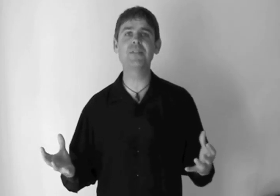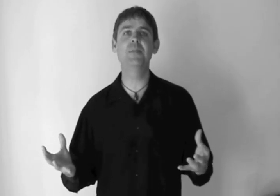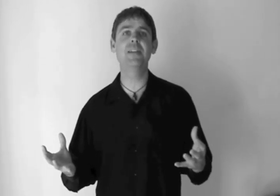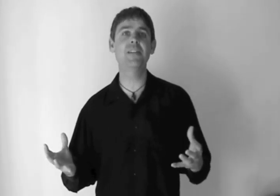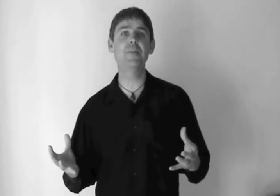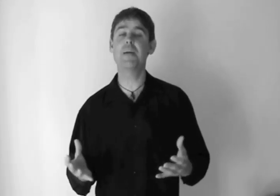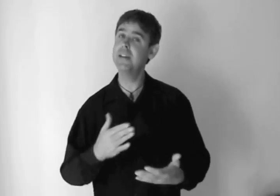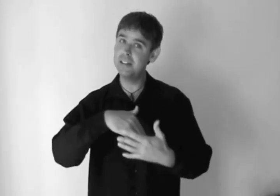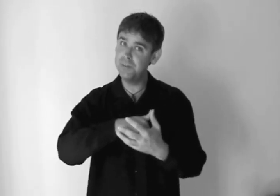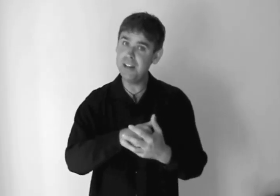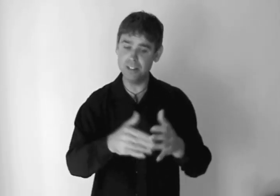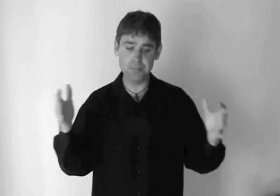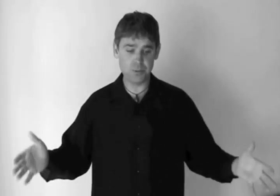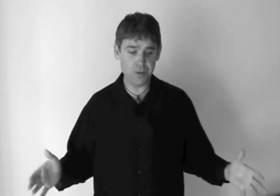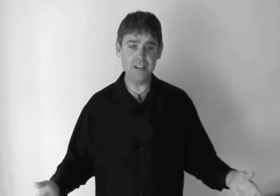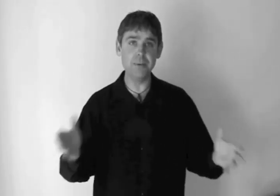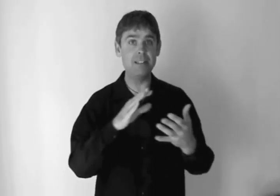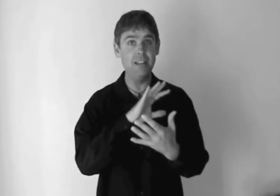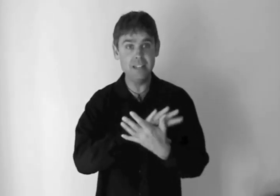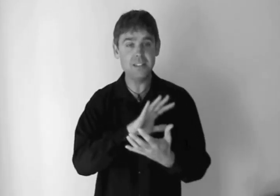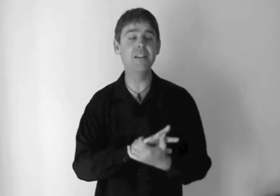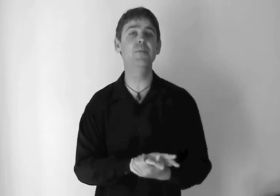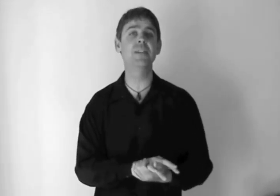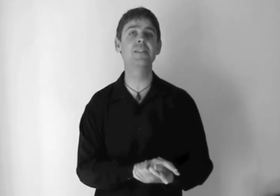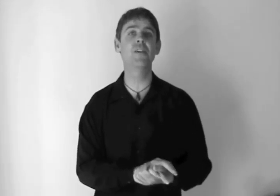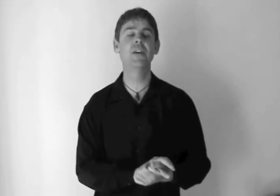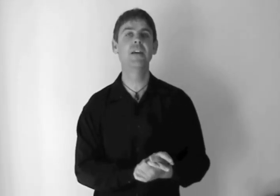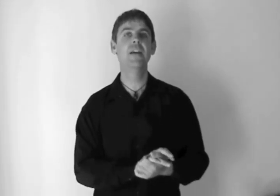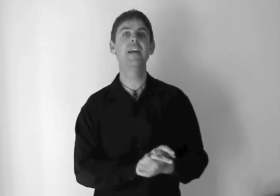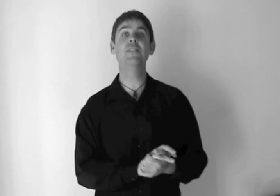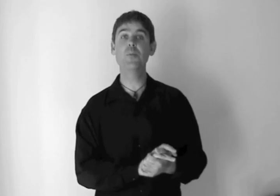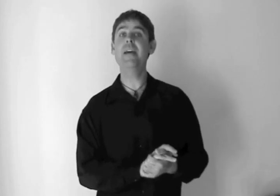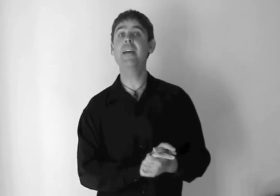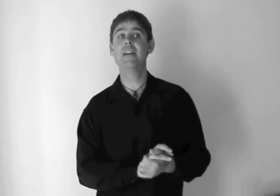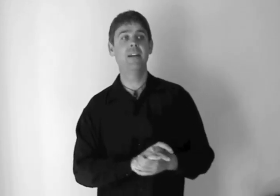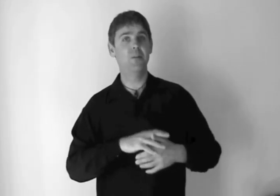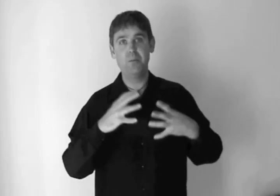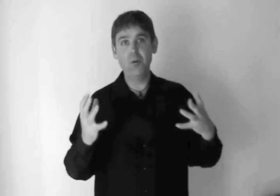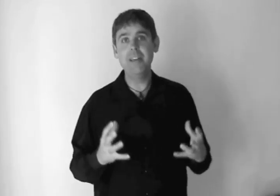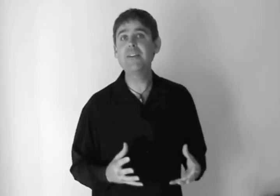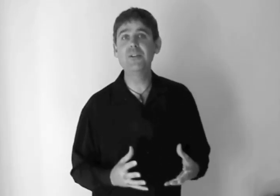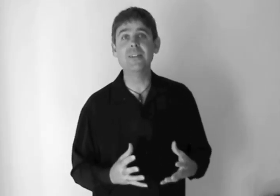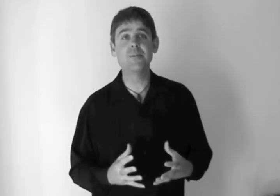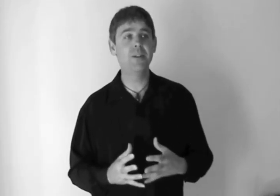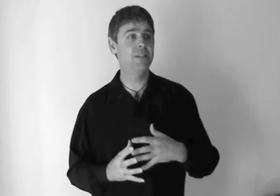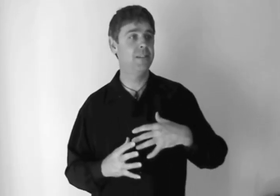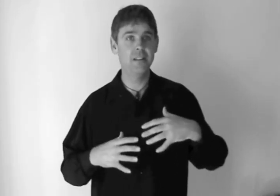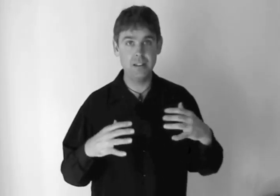possibilities open up because, let's face it, between the beats, inside the music itself, is where all the action is. Whether it's the